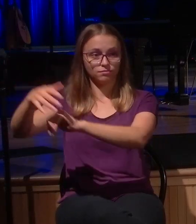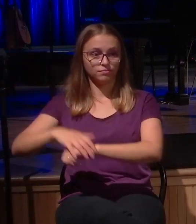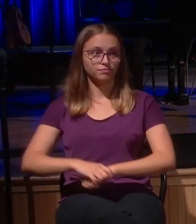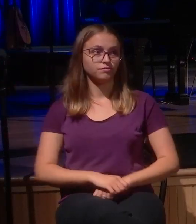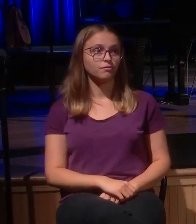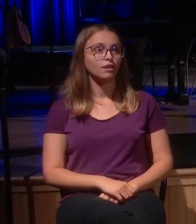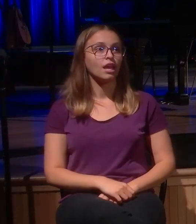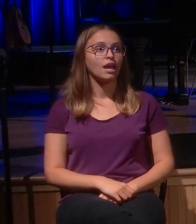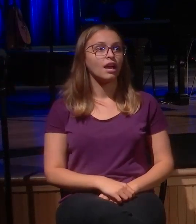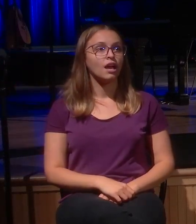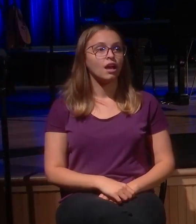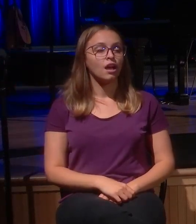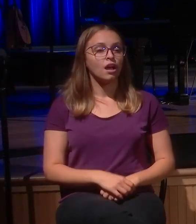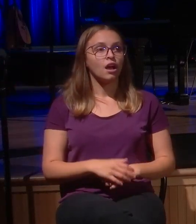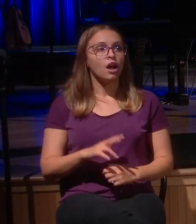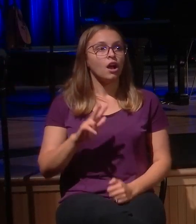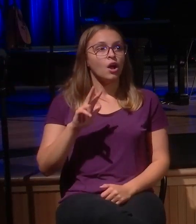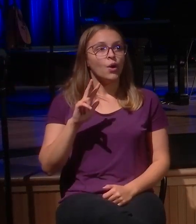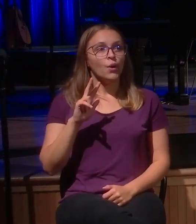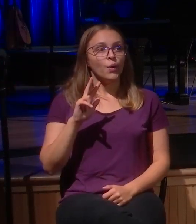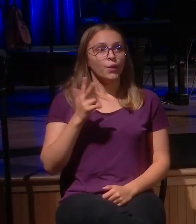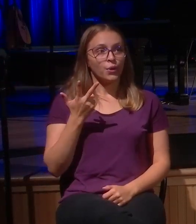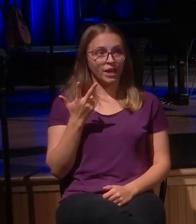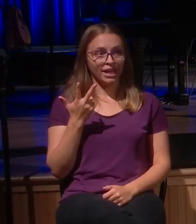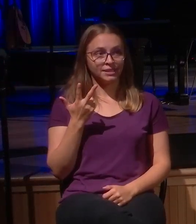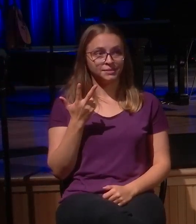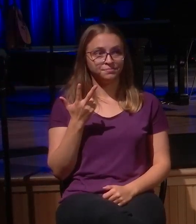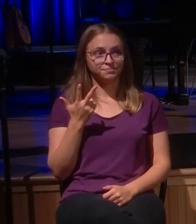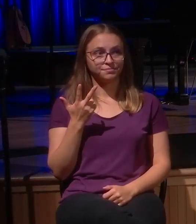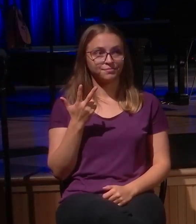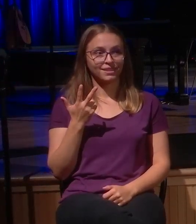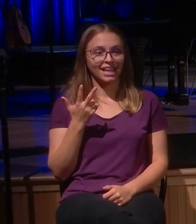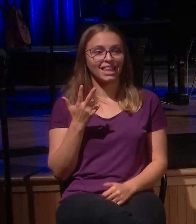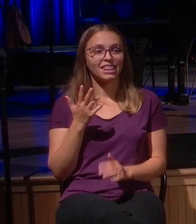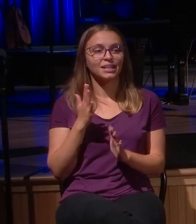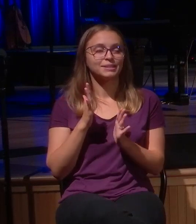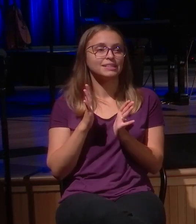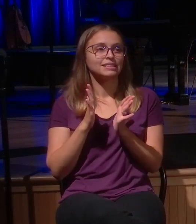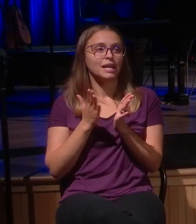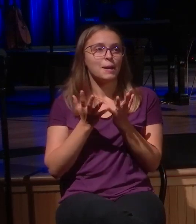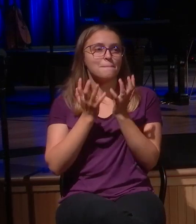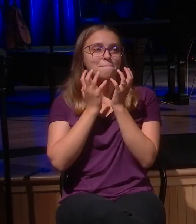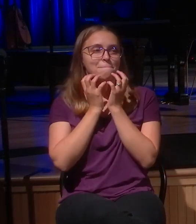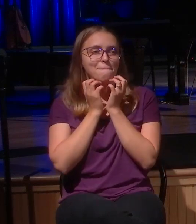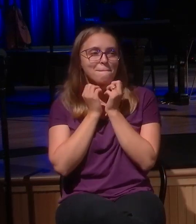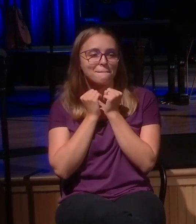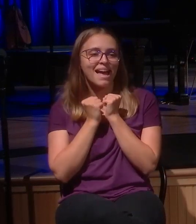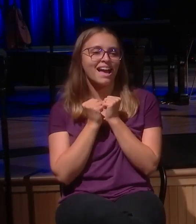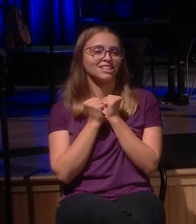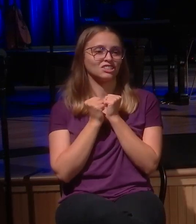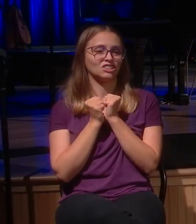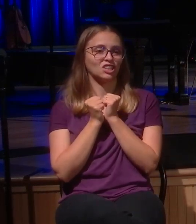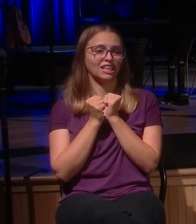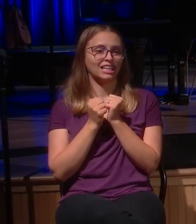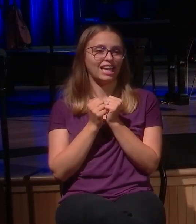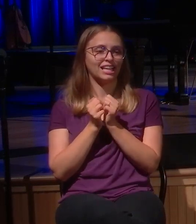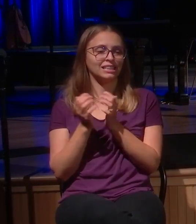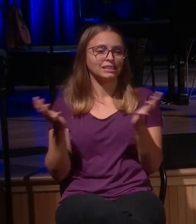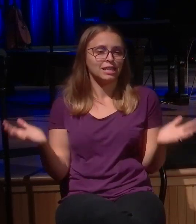God, the compassion, the empathy of our God. Three parables, lost sheep, lost coin, lost